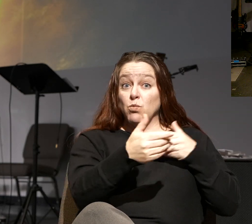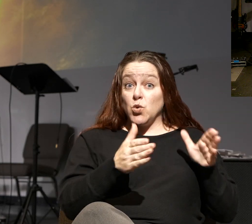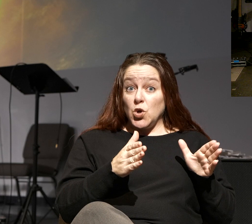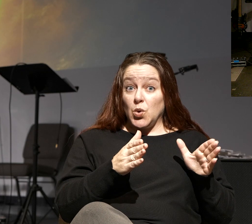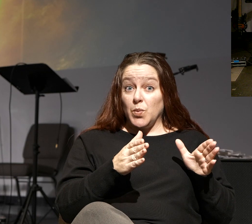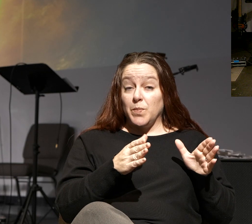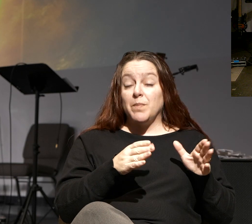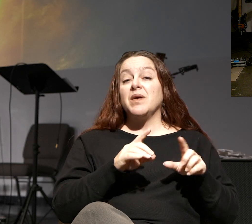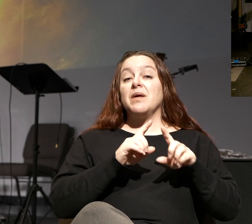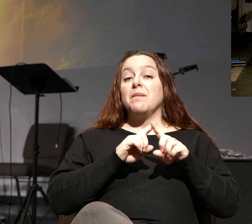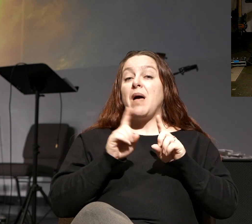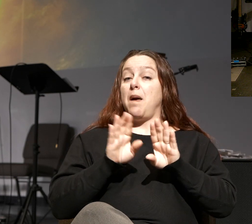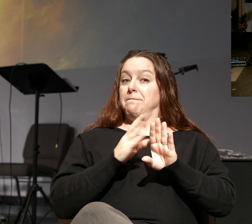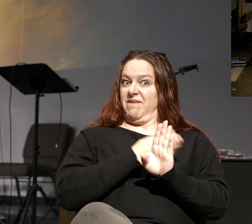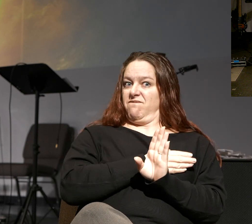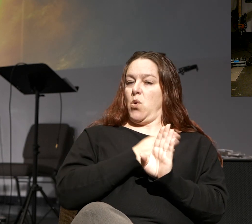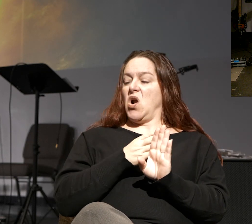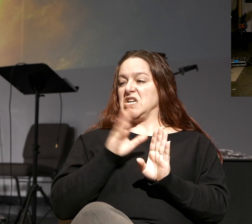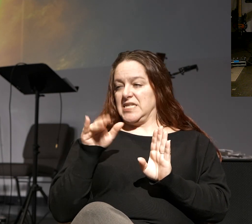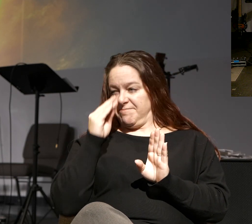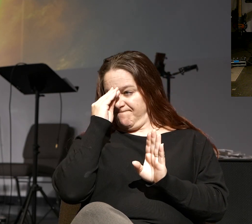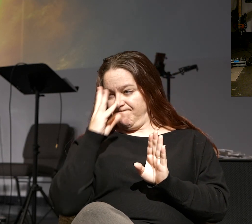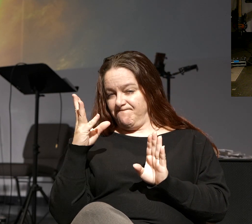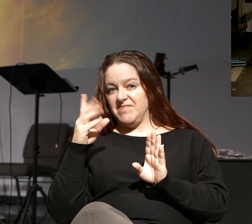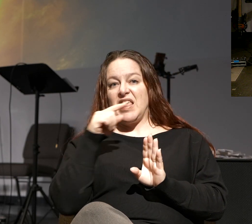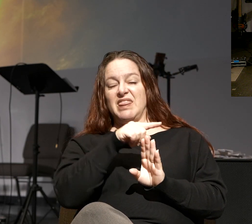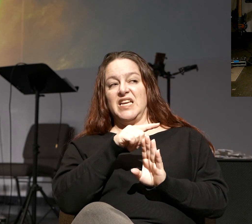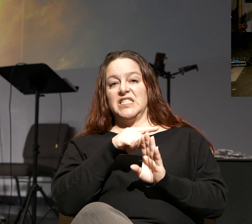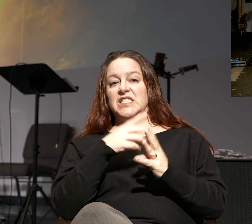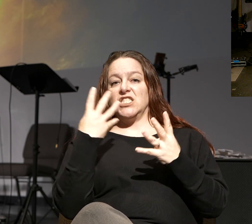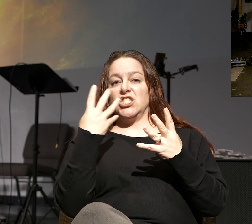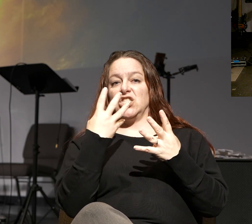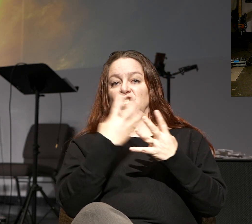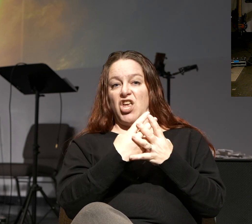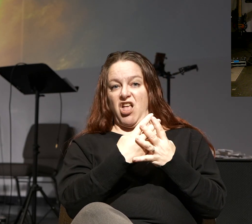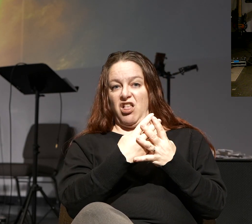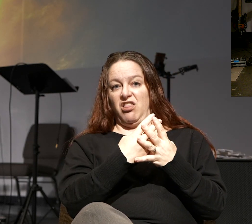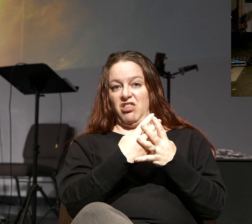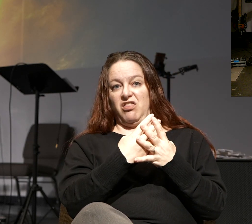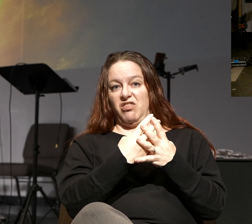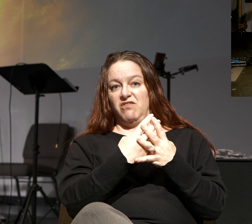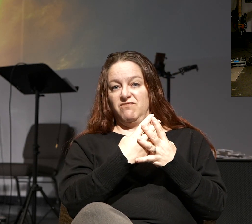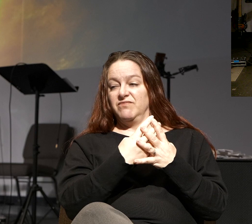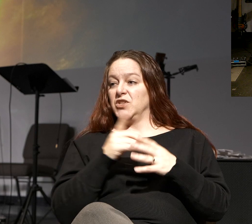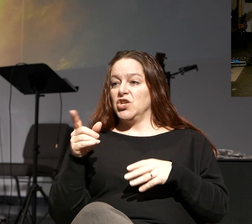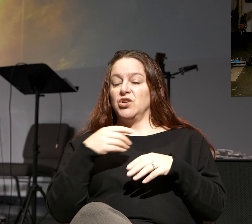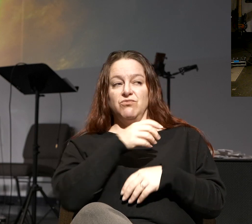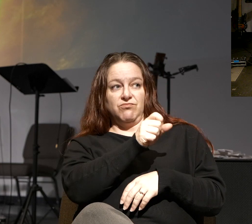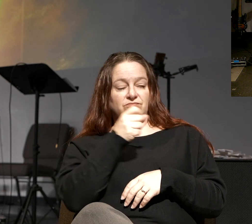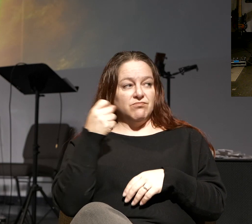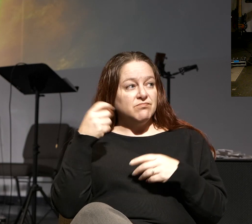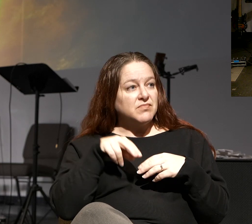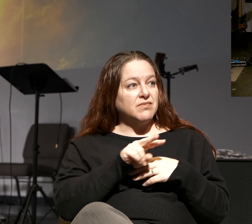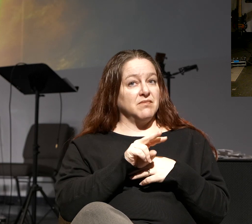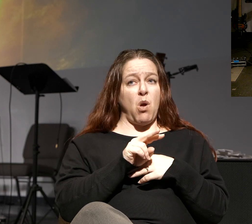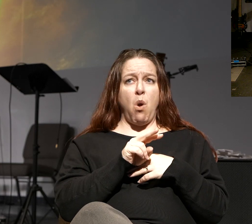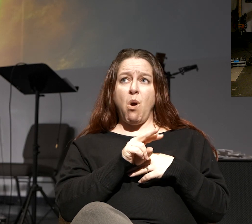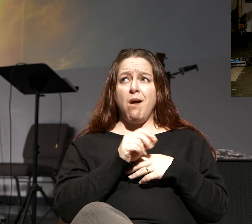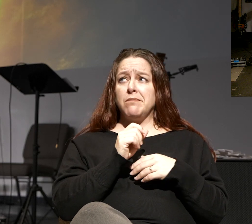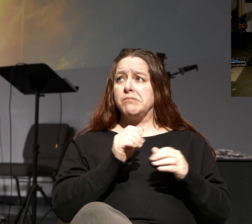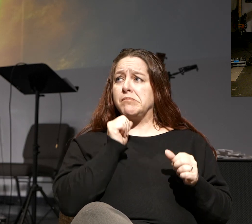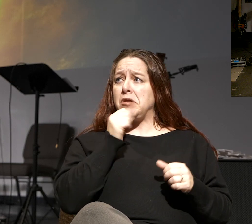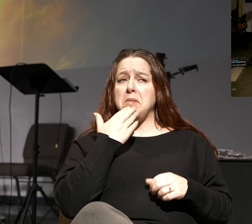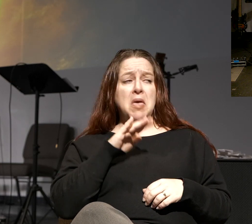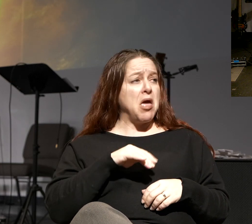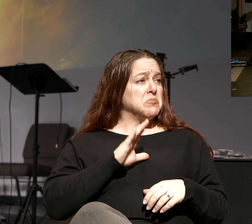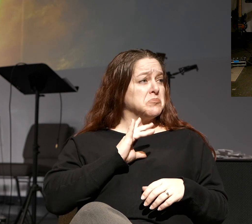room, but then before I take you into that room, I say, this is a jail cell. You walk in, you probably would say, ah, it doesn't look so